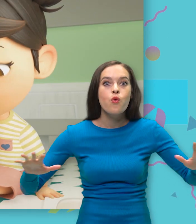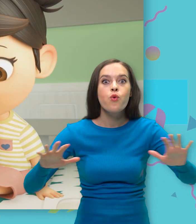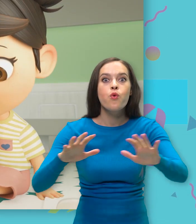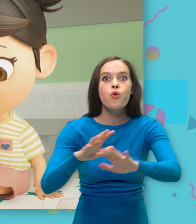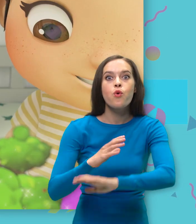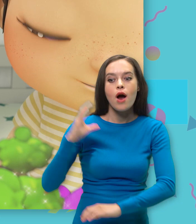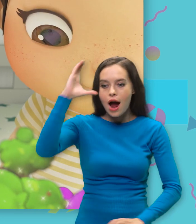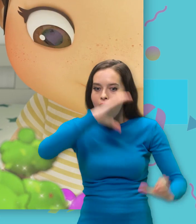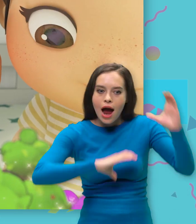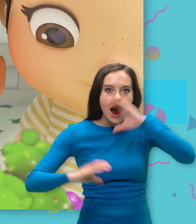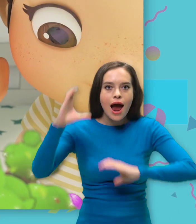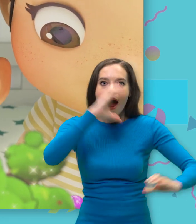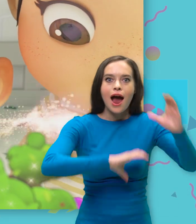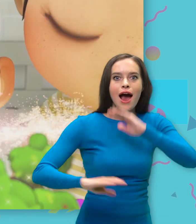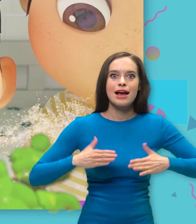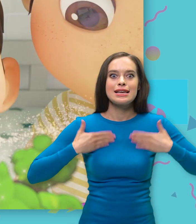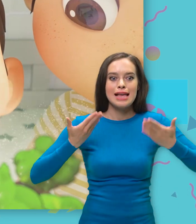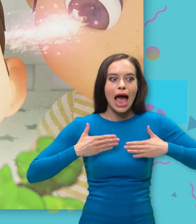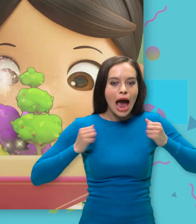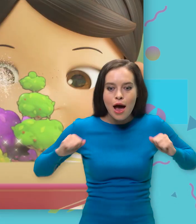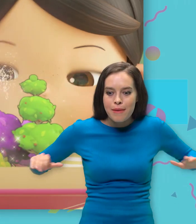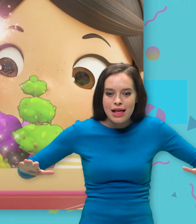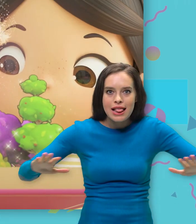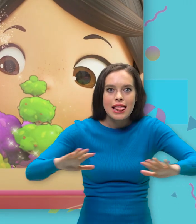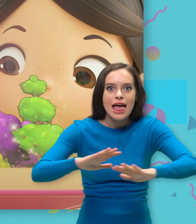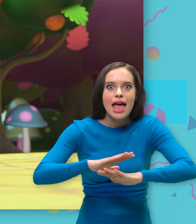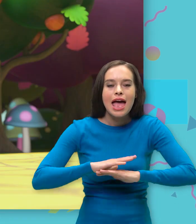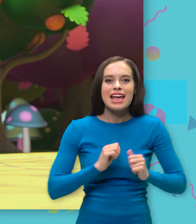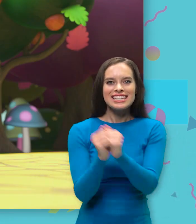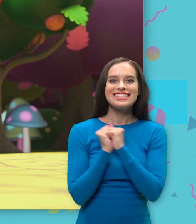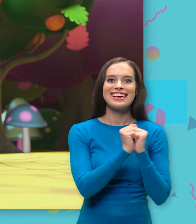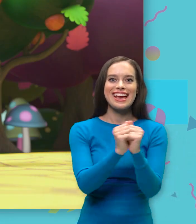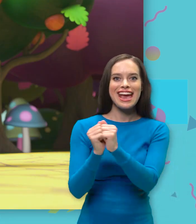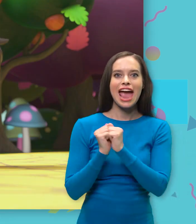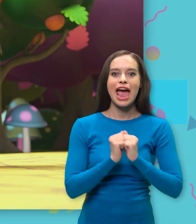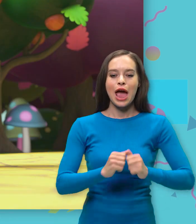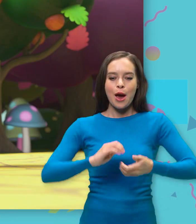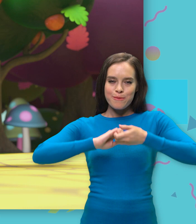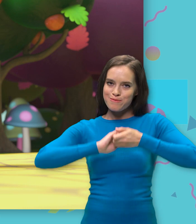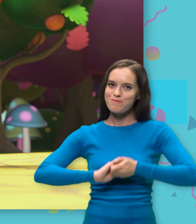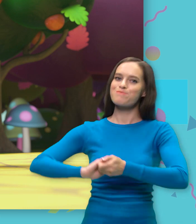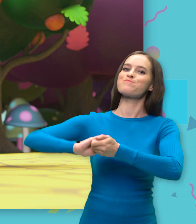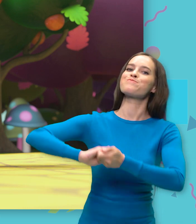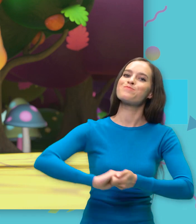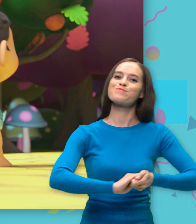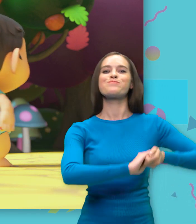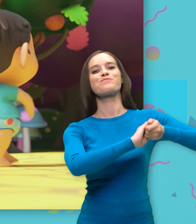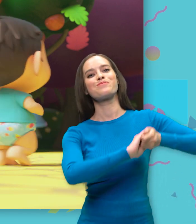Let's explore this happy land All together, hand in hand